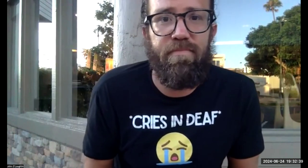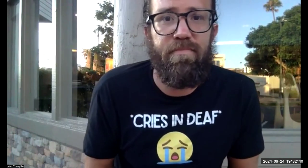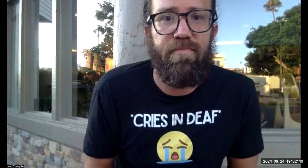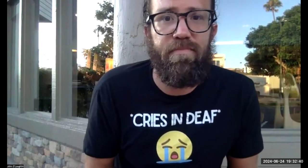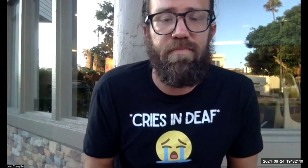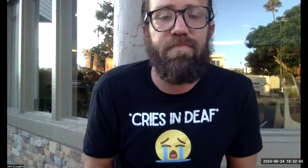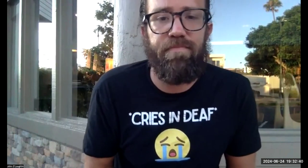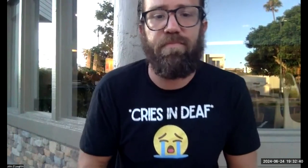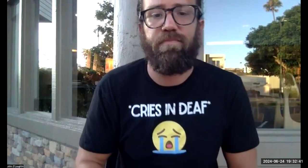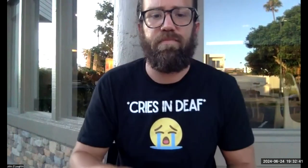that information.